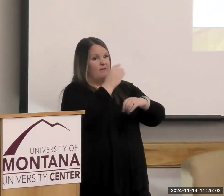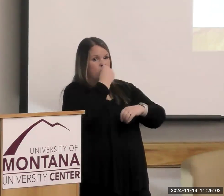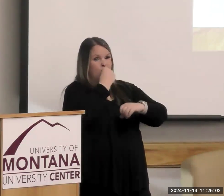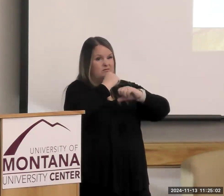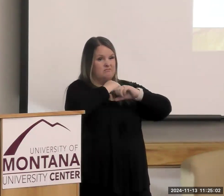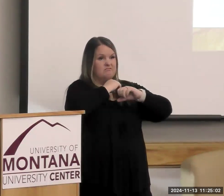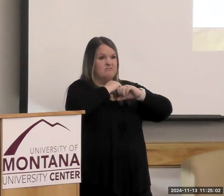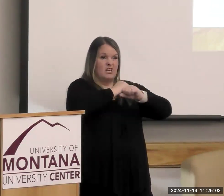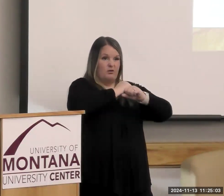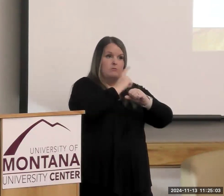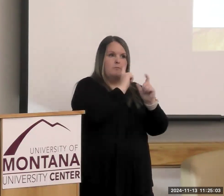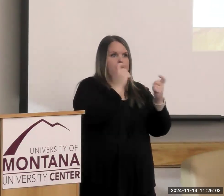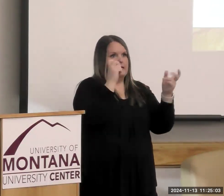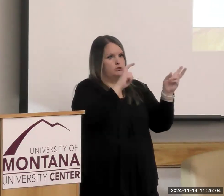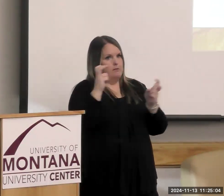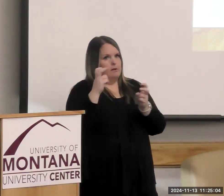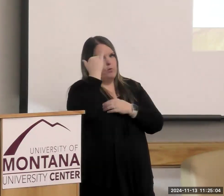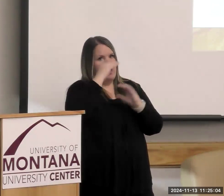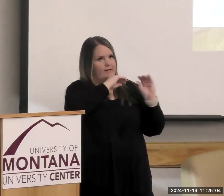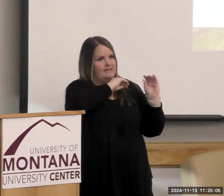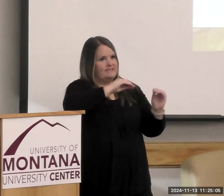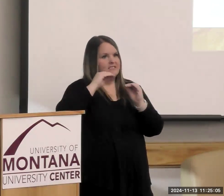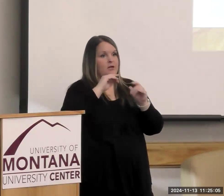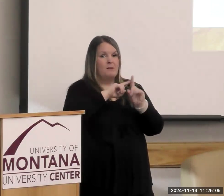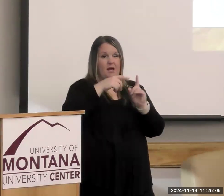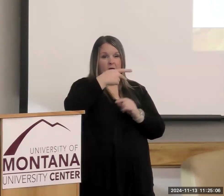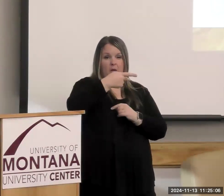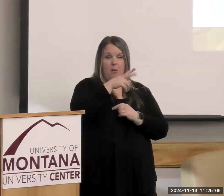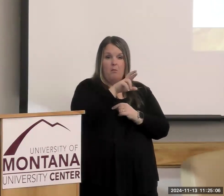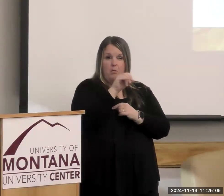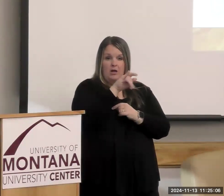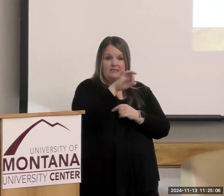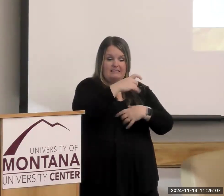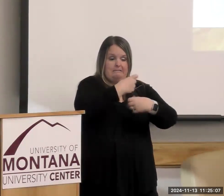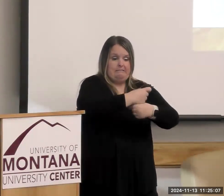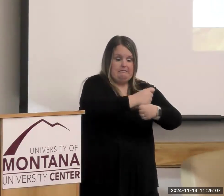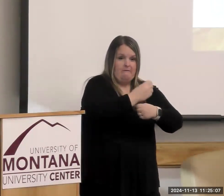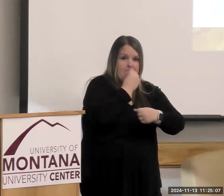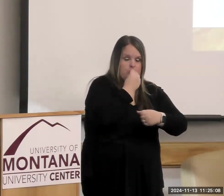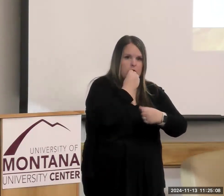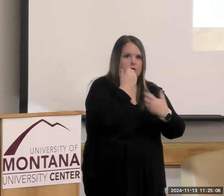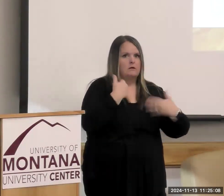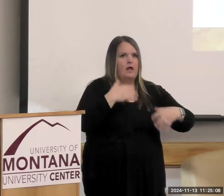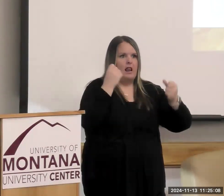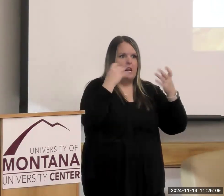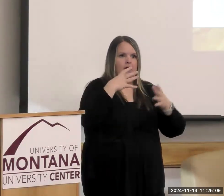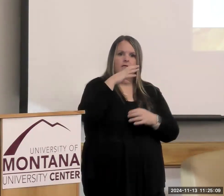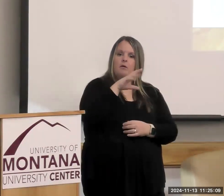because that's the beauty of processed foods. It's so full of preservatives. I have a box of potato,